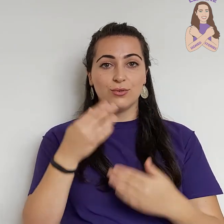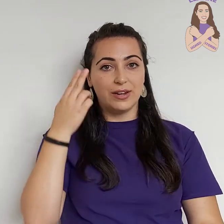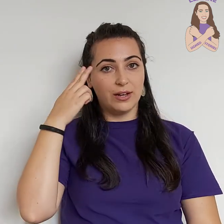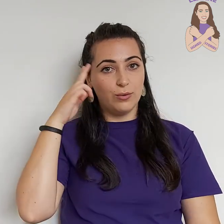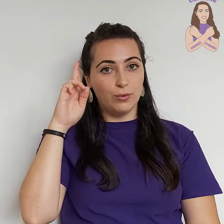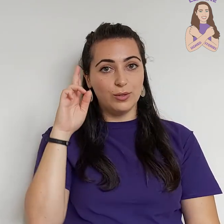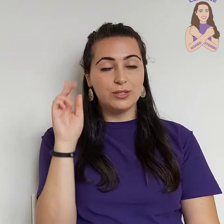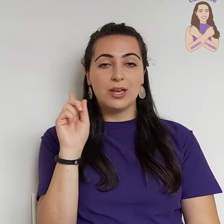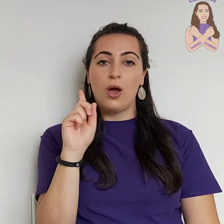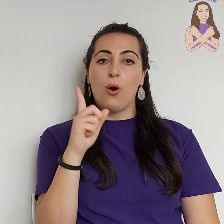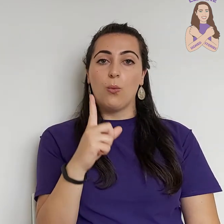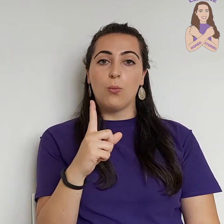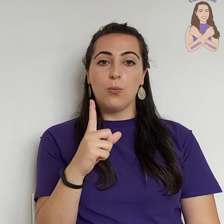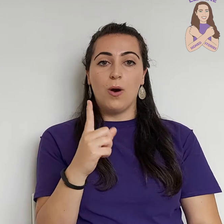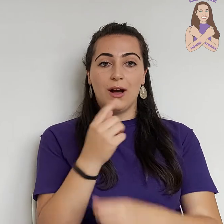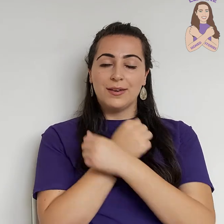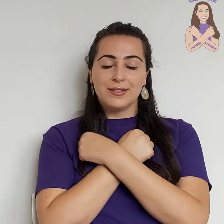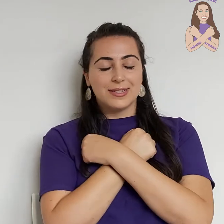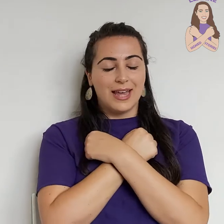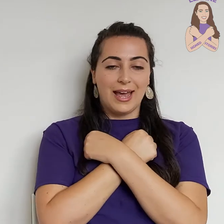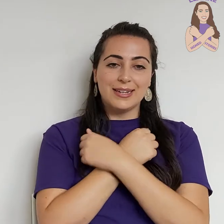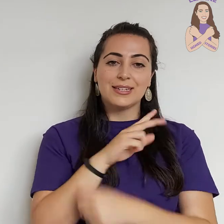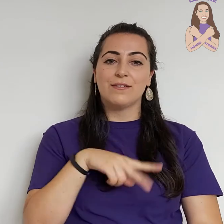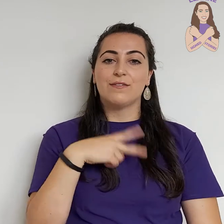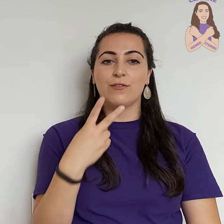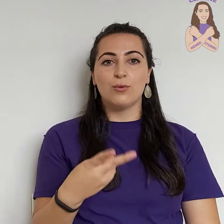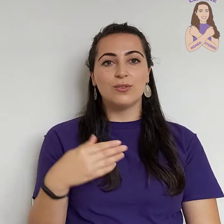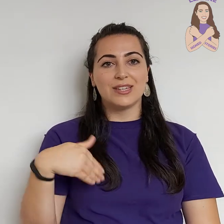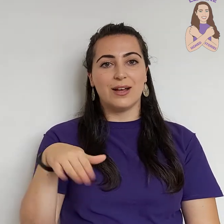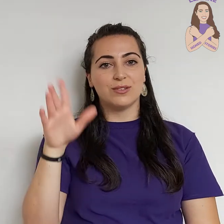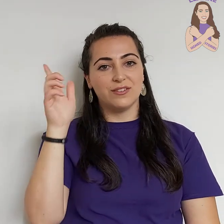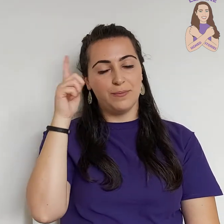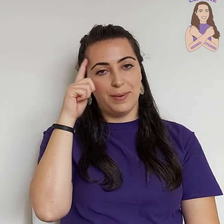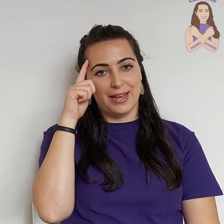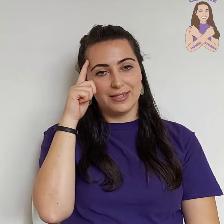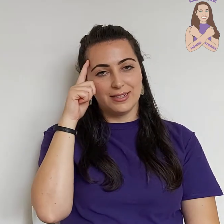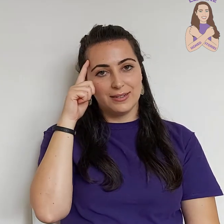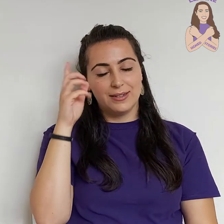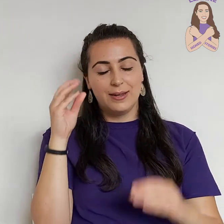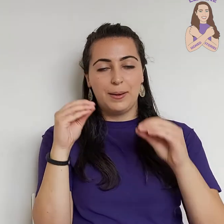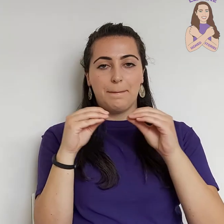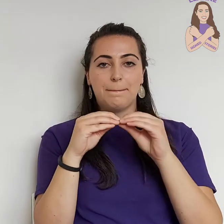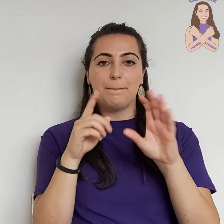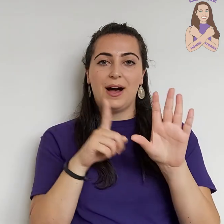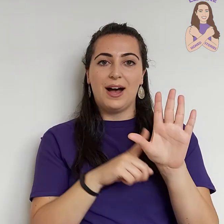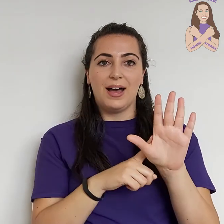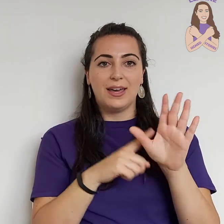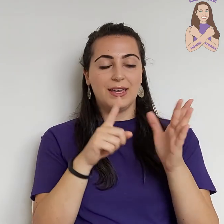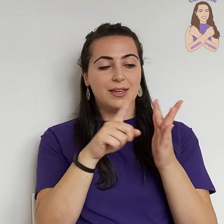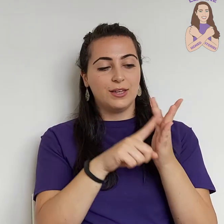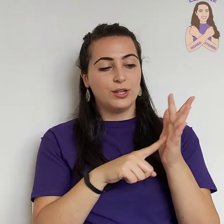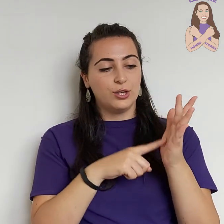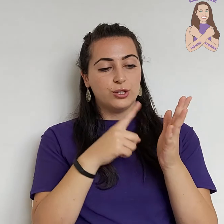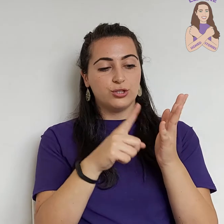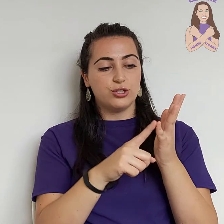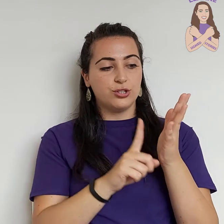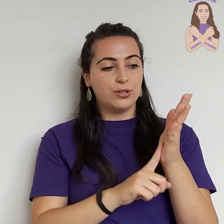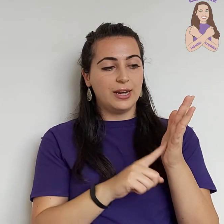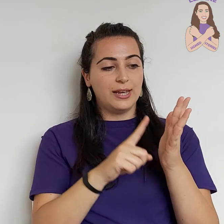called One Ted Falls Out of Bed by Julia